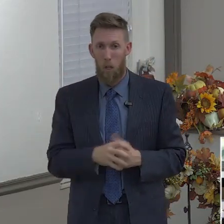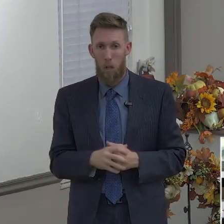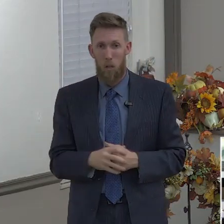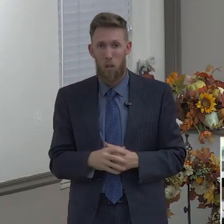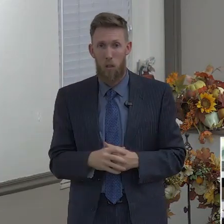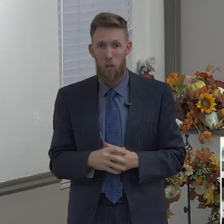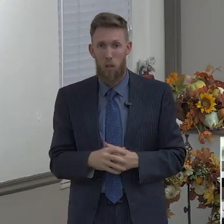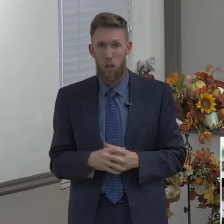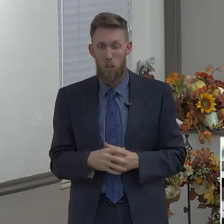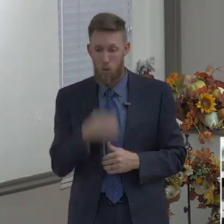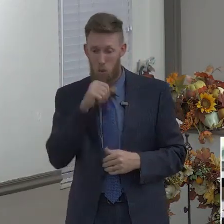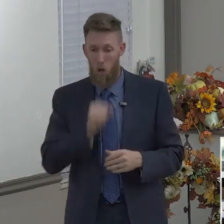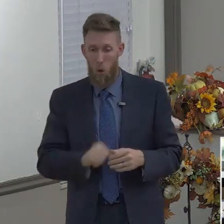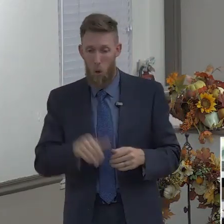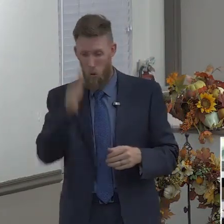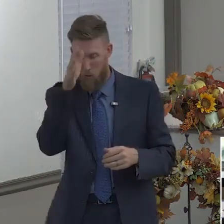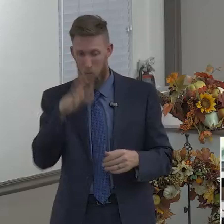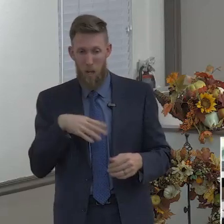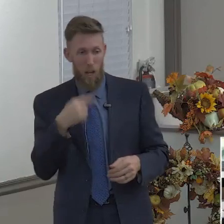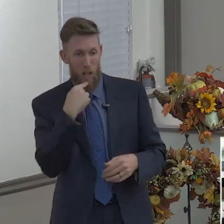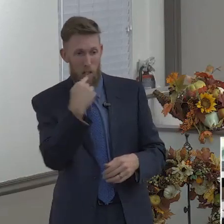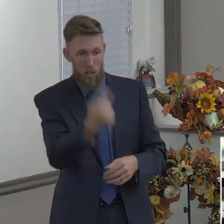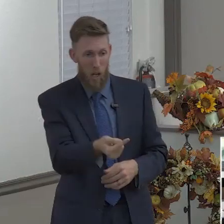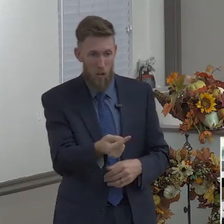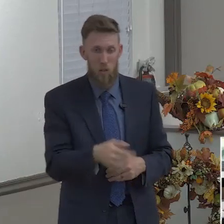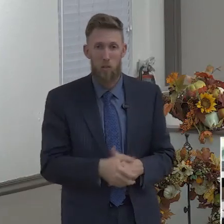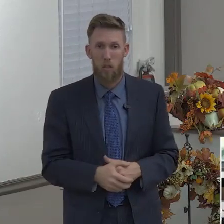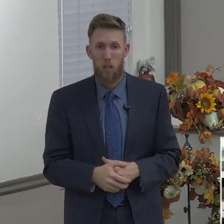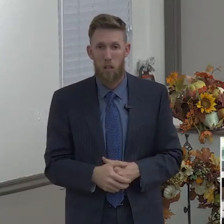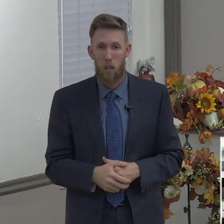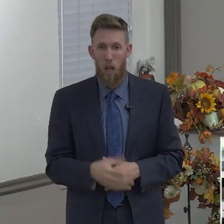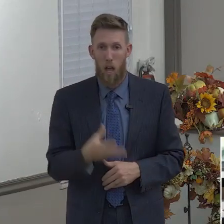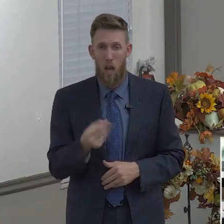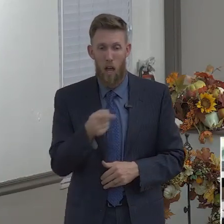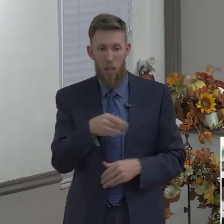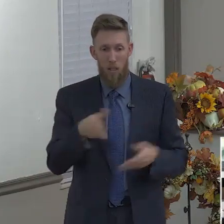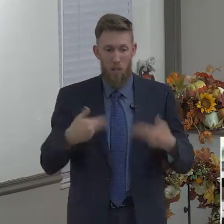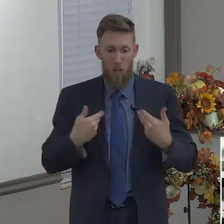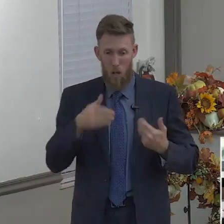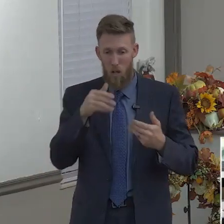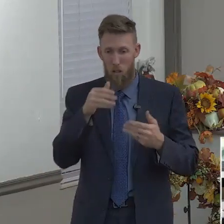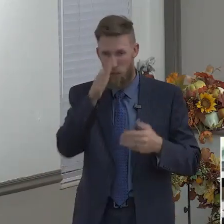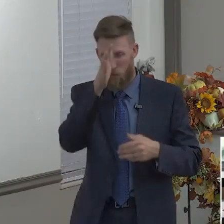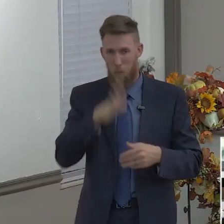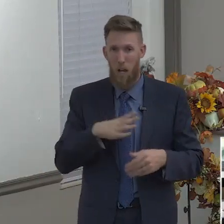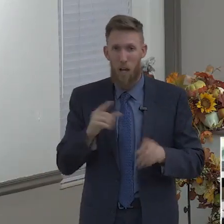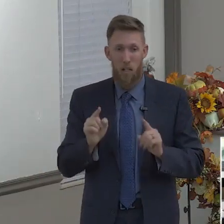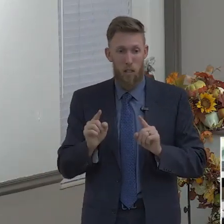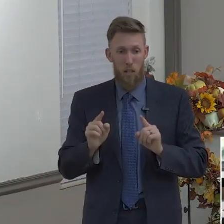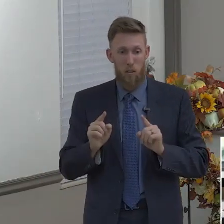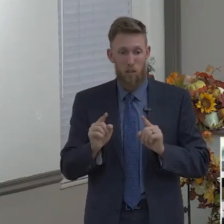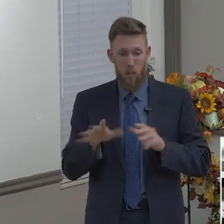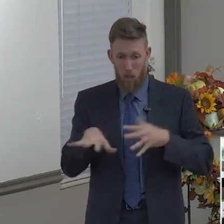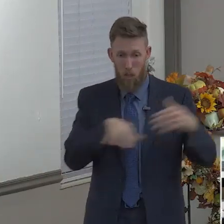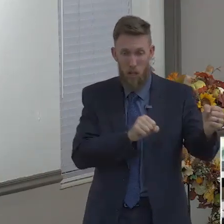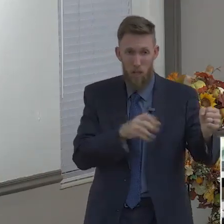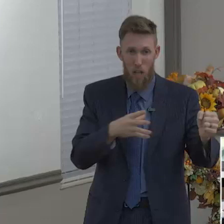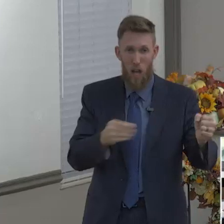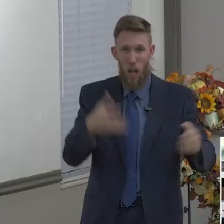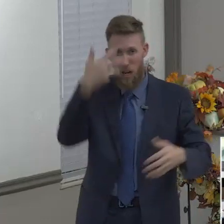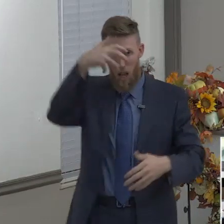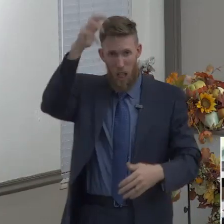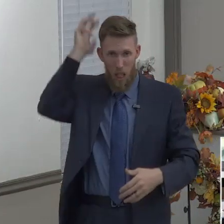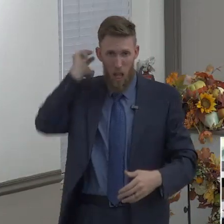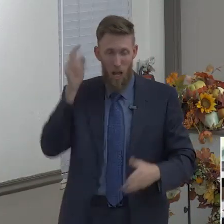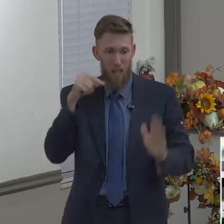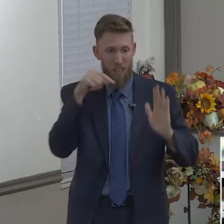actually gives him. And sure enough, the young guy goes out, a lion kills him and eats his carcass. And his carcass is there